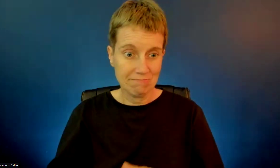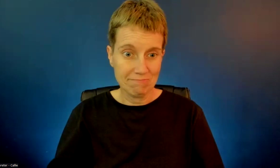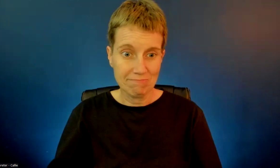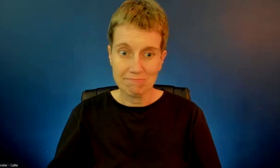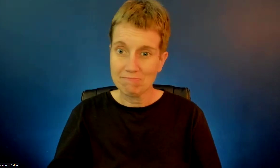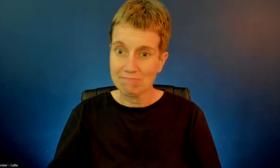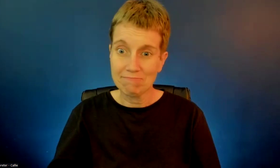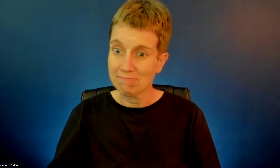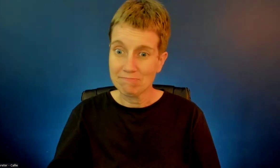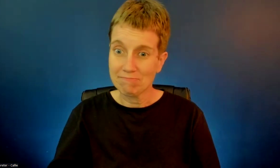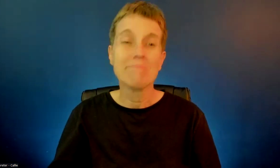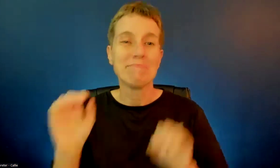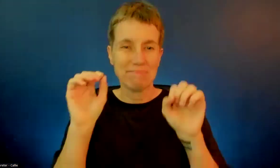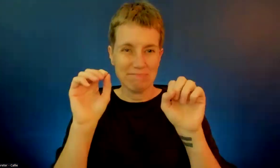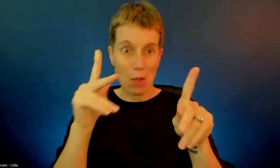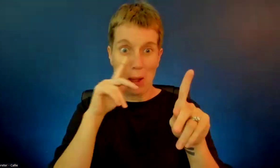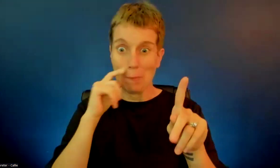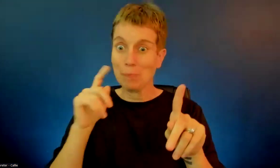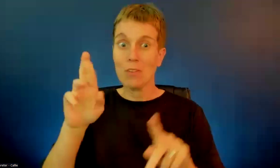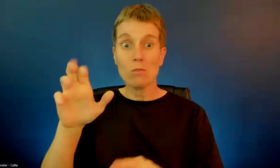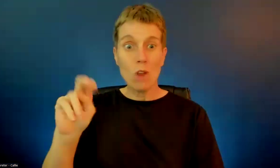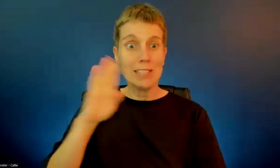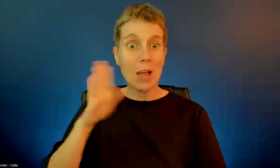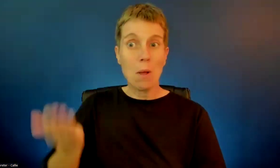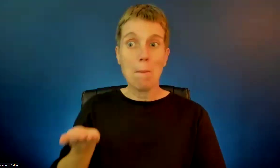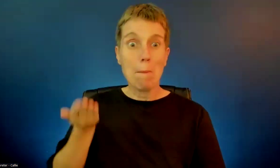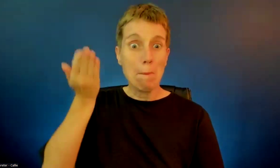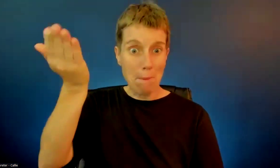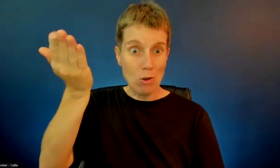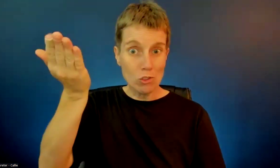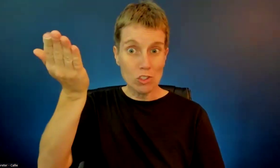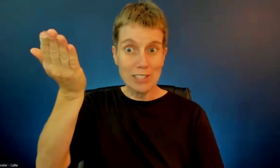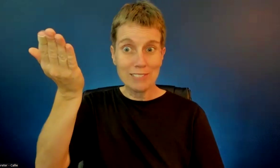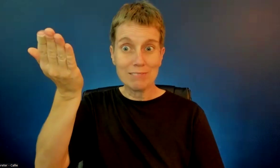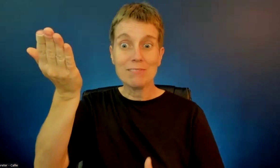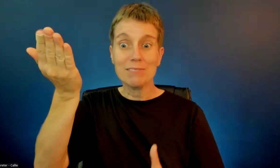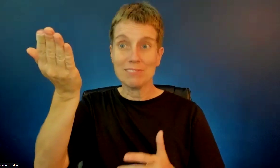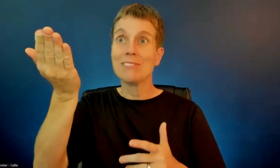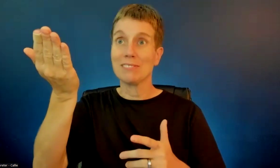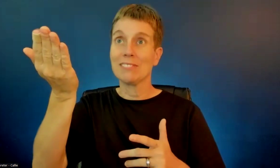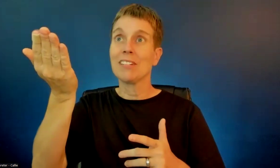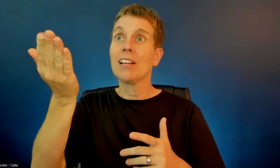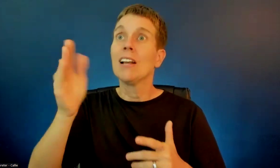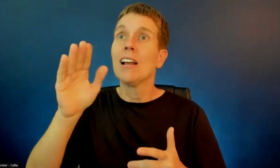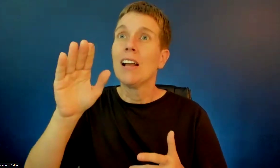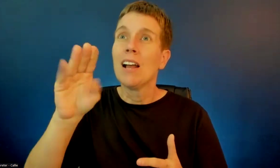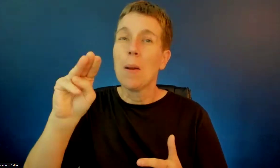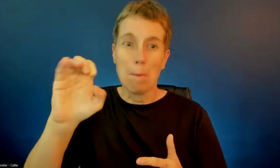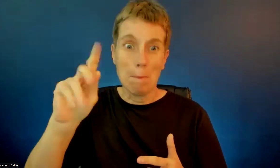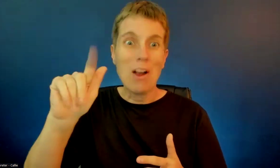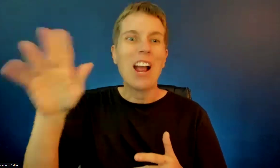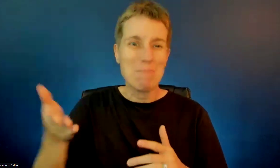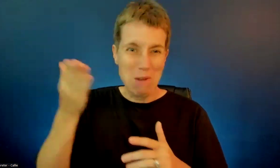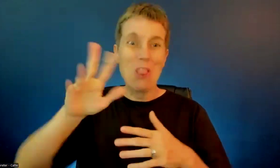If not, I'll entertain a motion. I move to have the meetings on the third